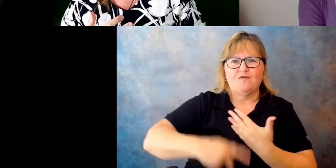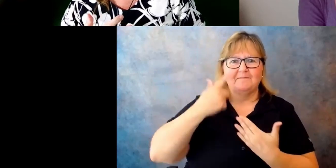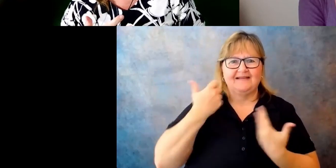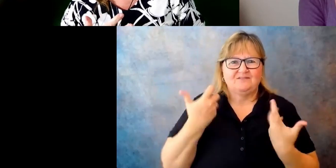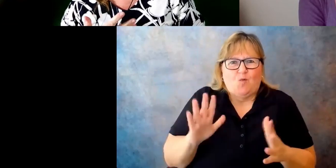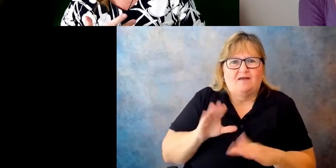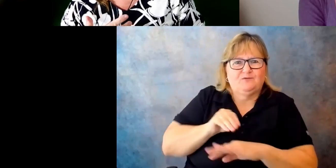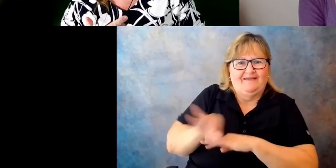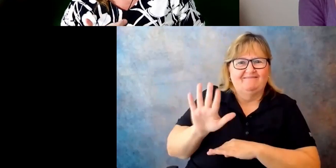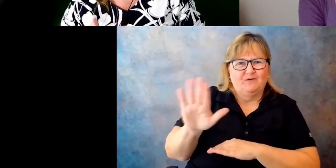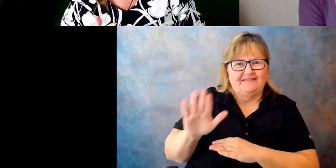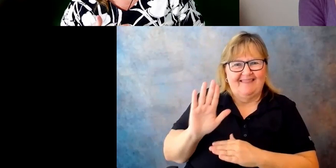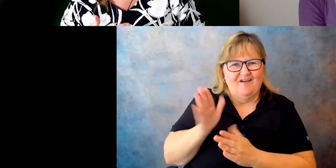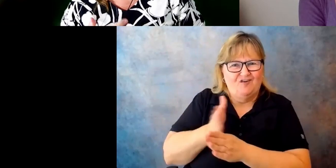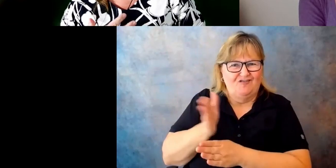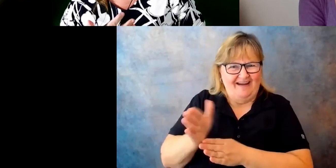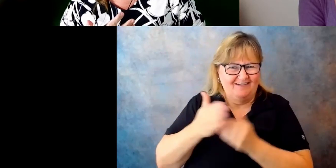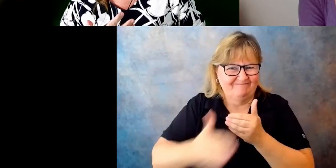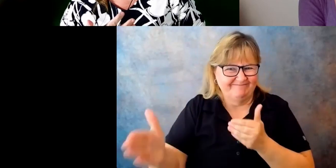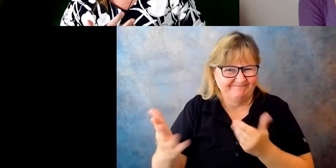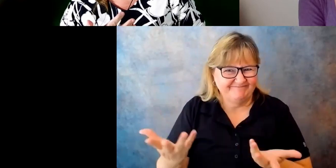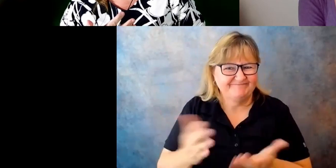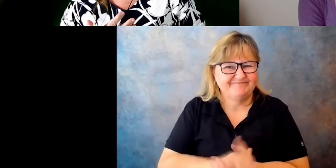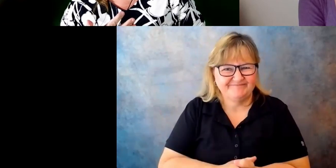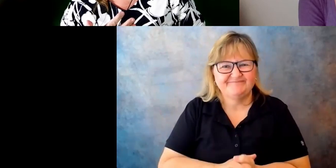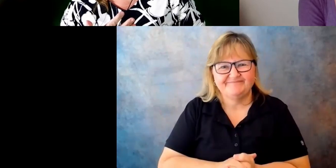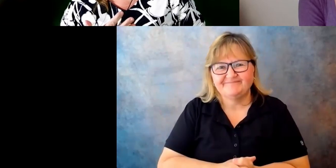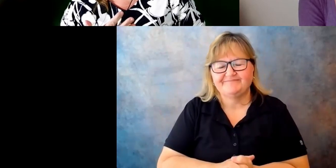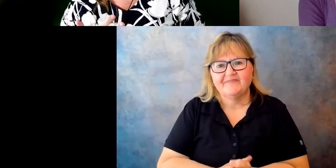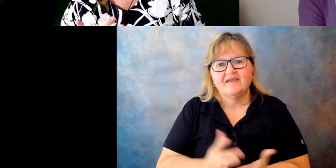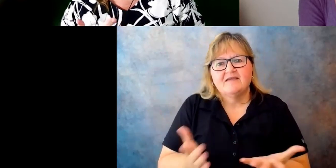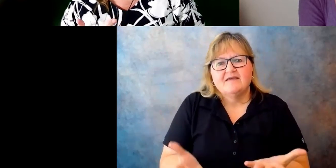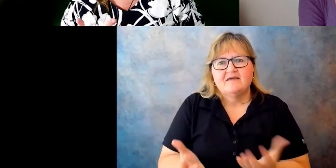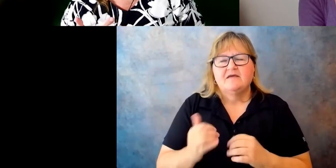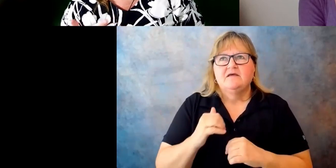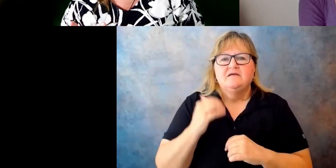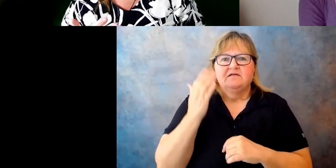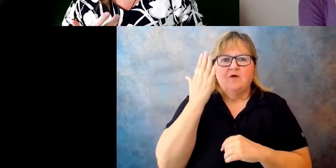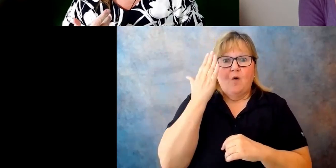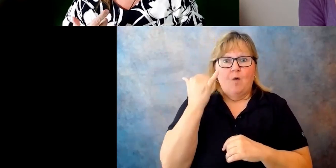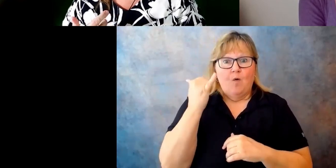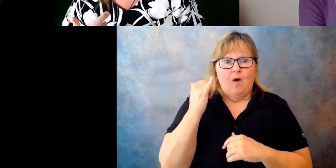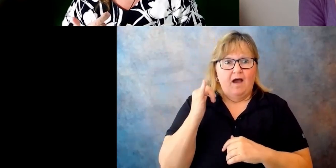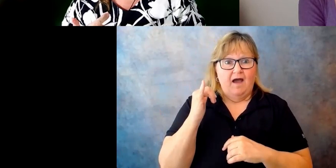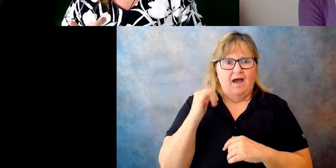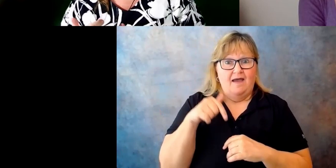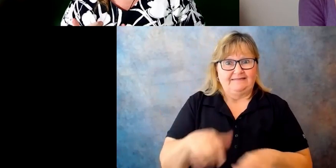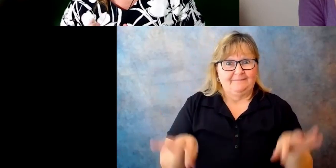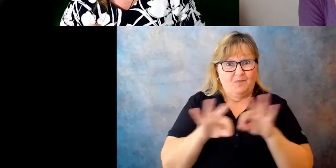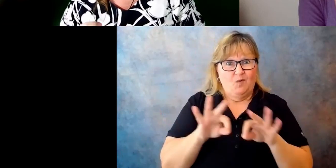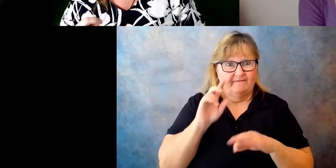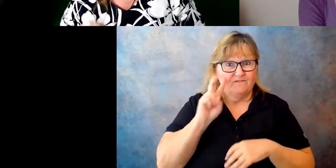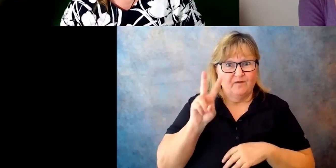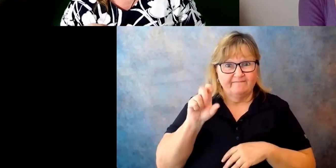so going to the question of why, um, it's important to our, our veterans, our military families,